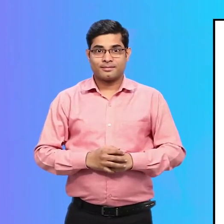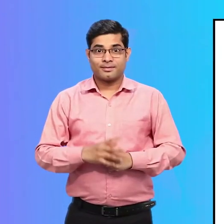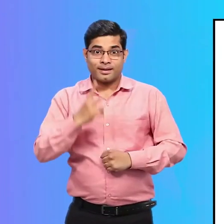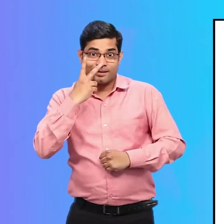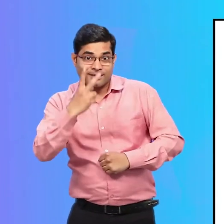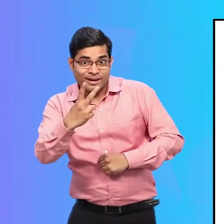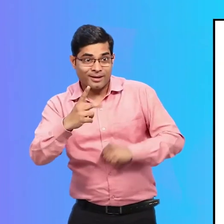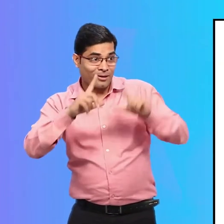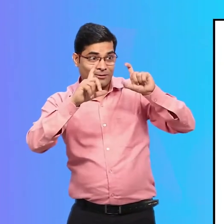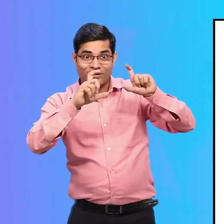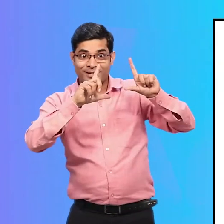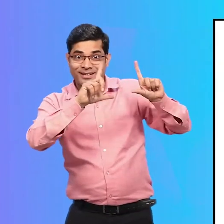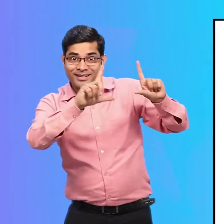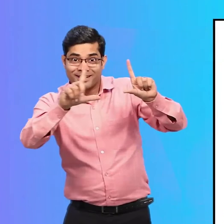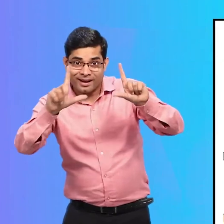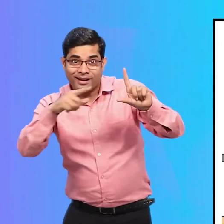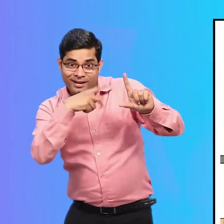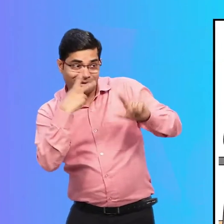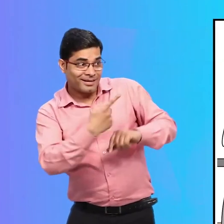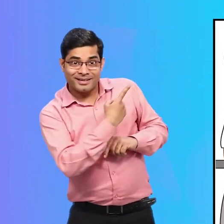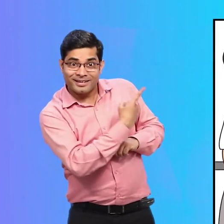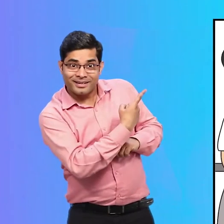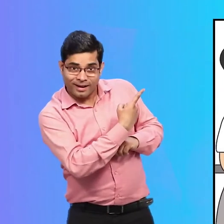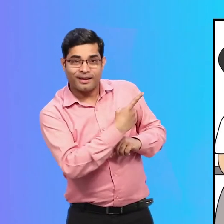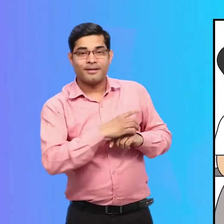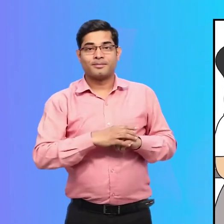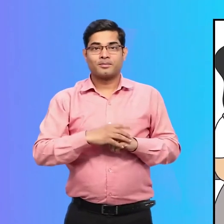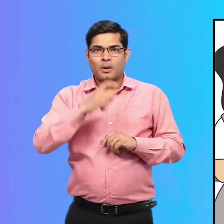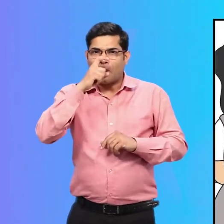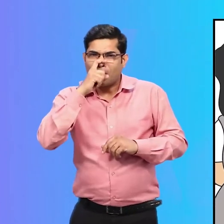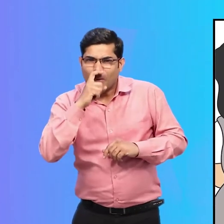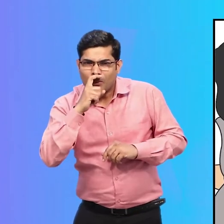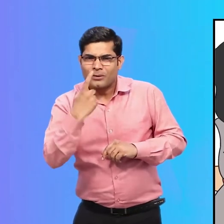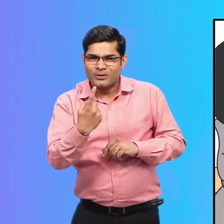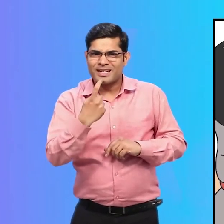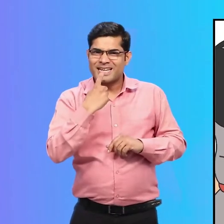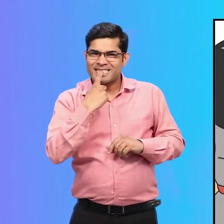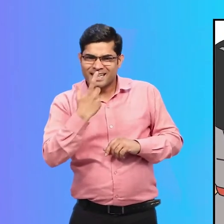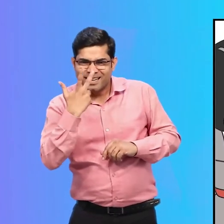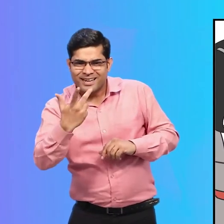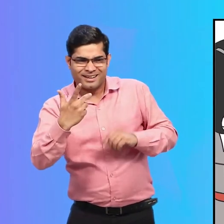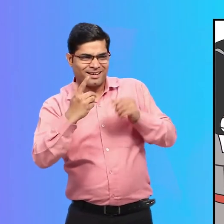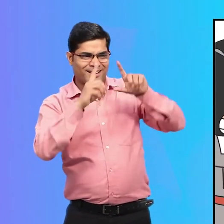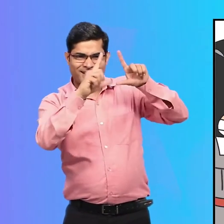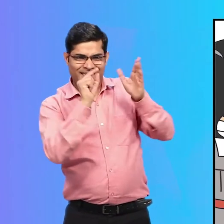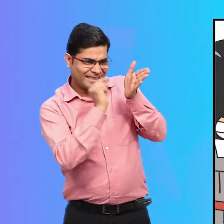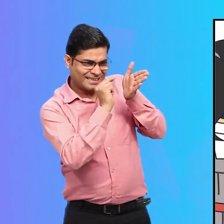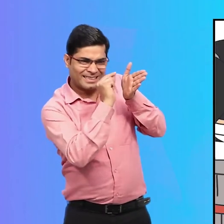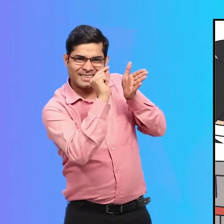She is shown feeling the dots of the braille script on a blue and white